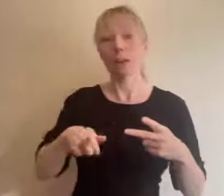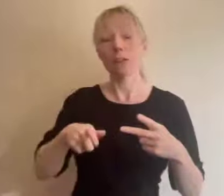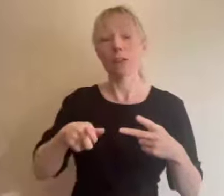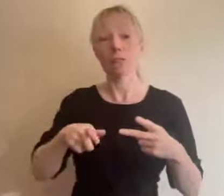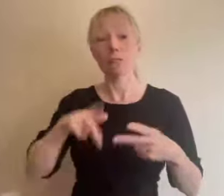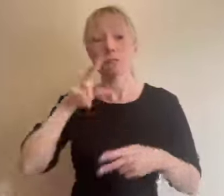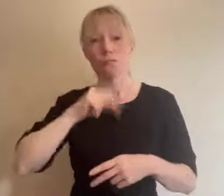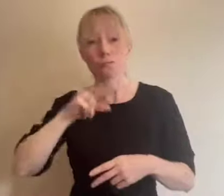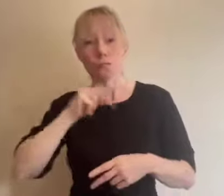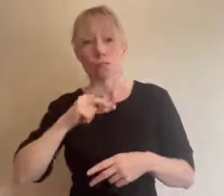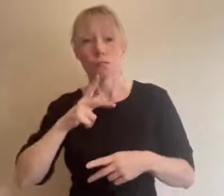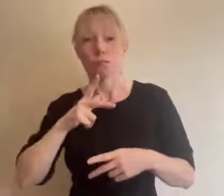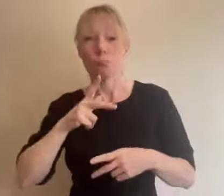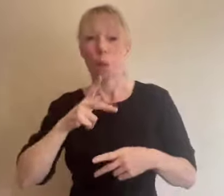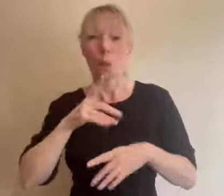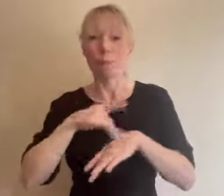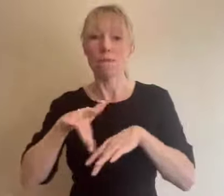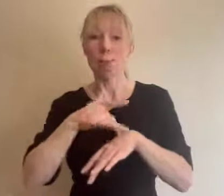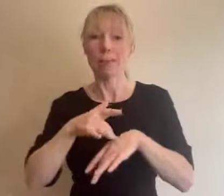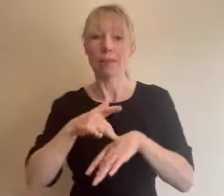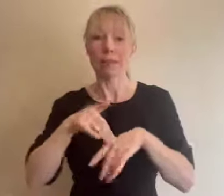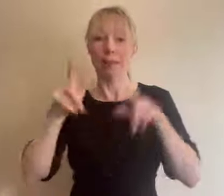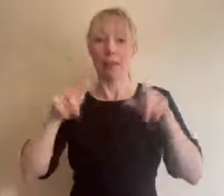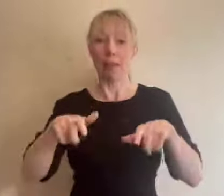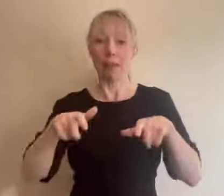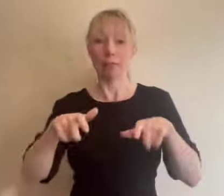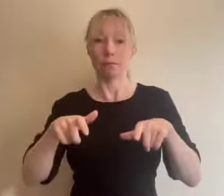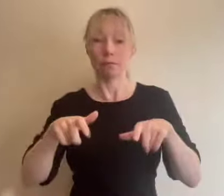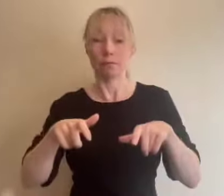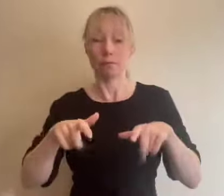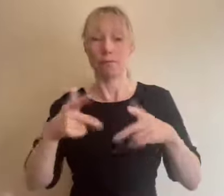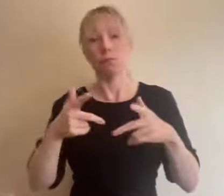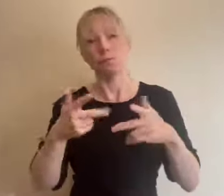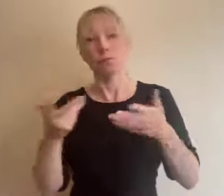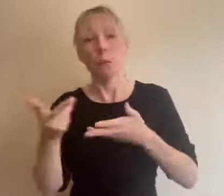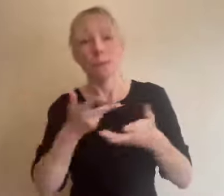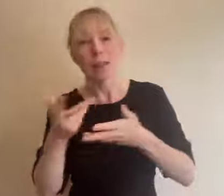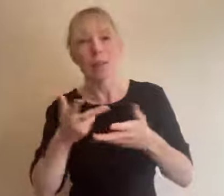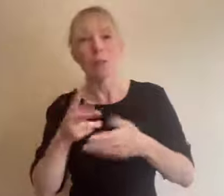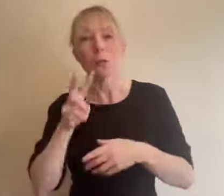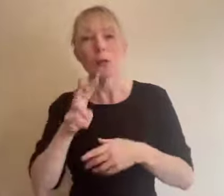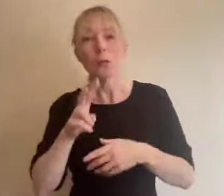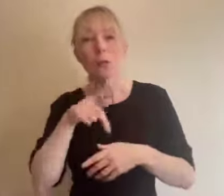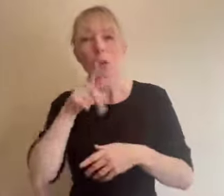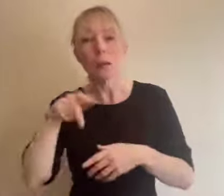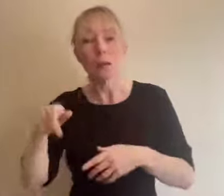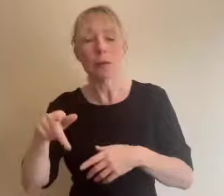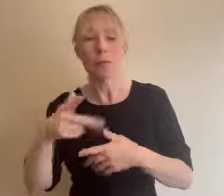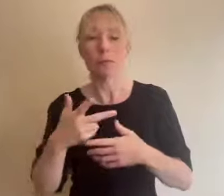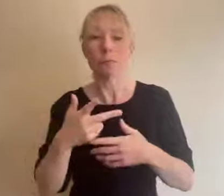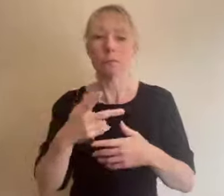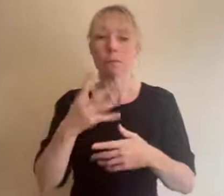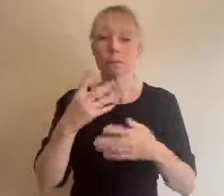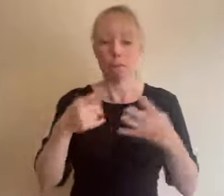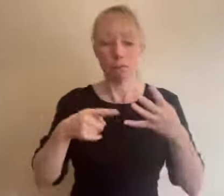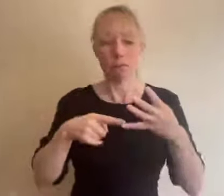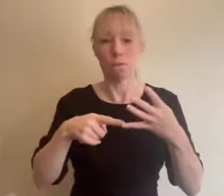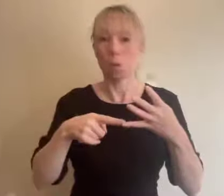three static conversations between two people four static conversations between more than two